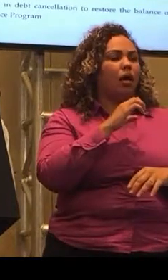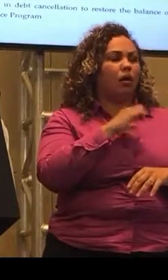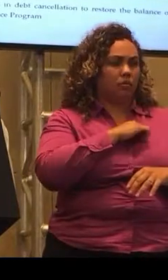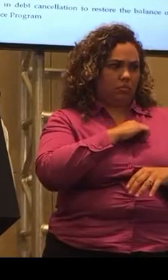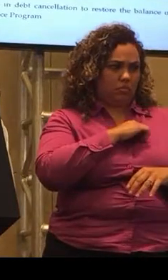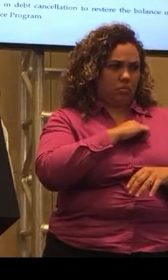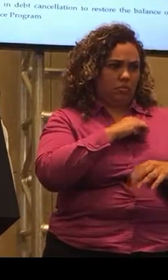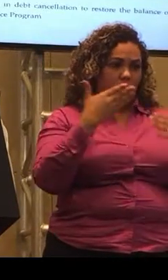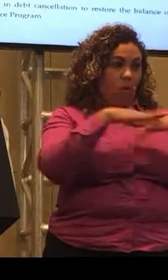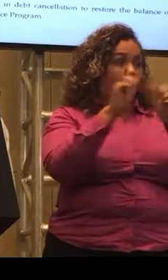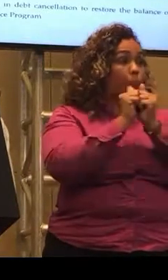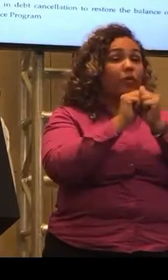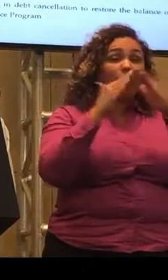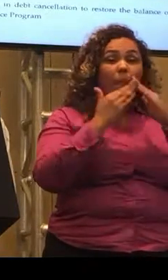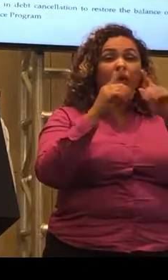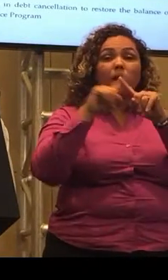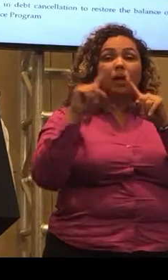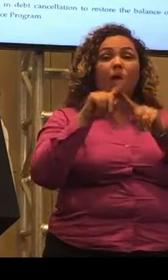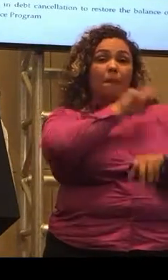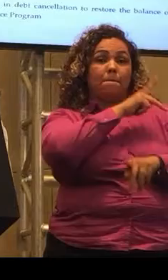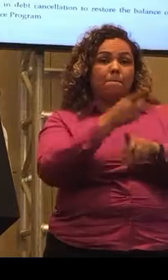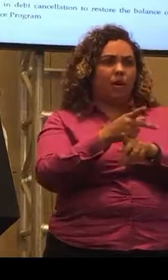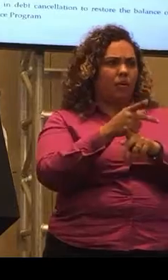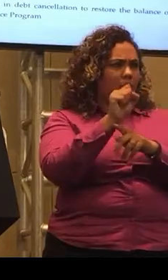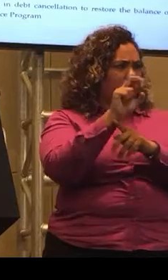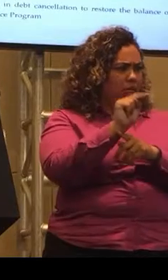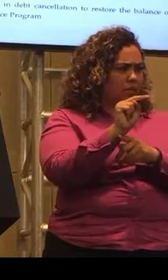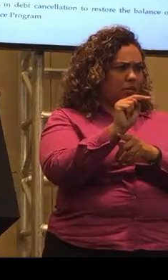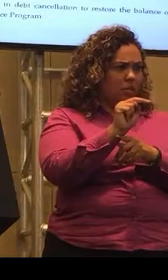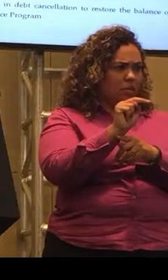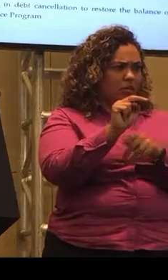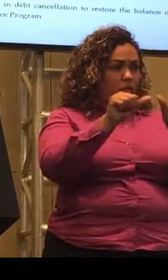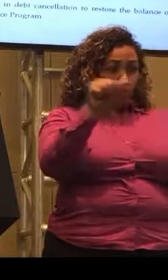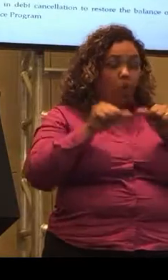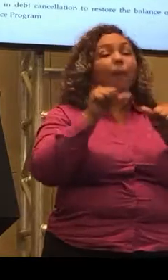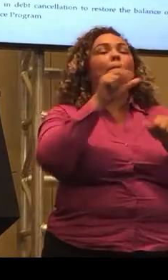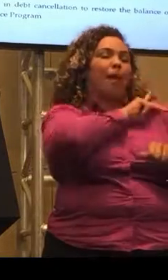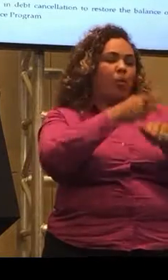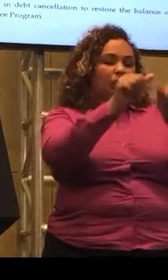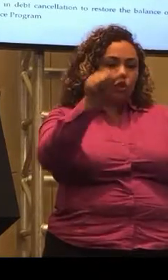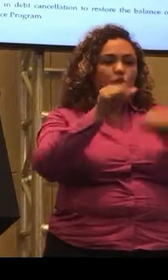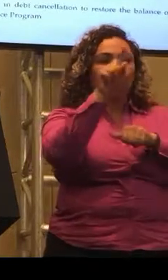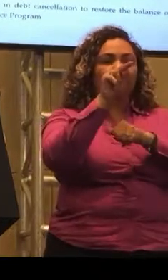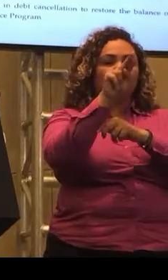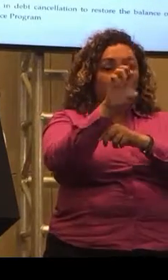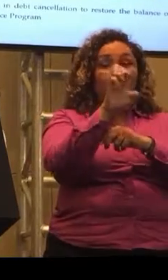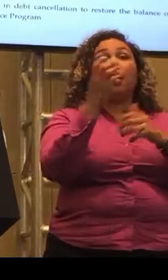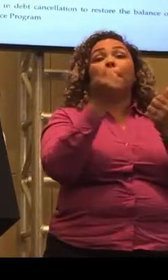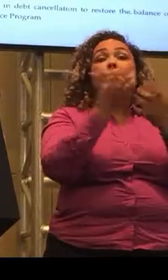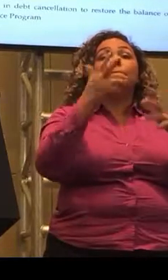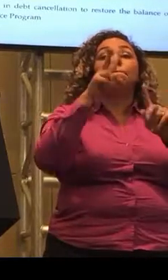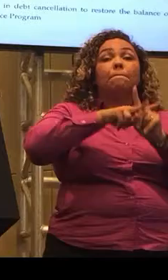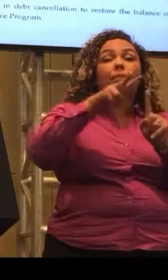combined with community empowerment zones. And all those federal programs may be applying